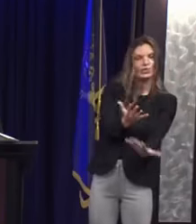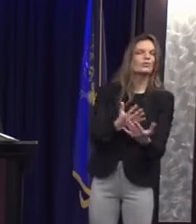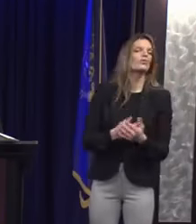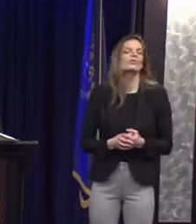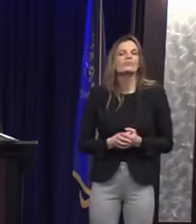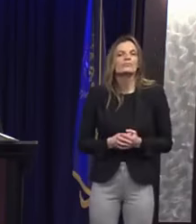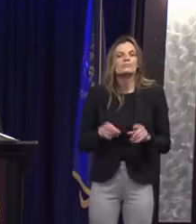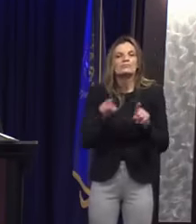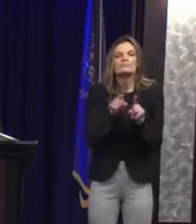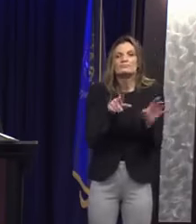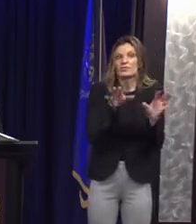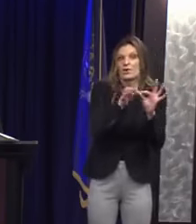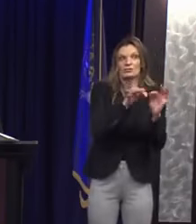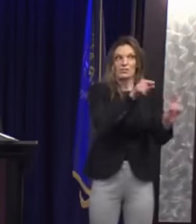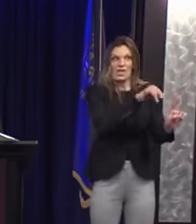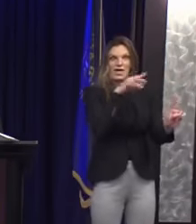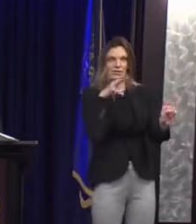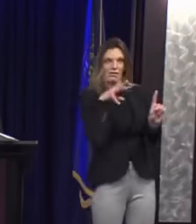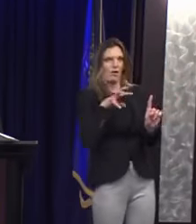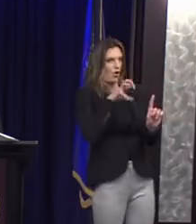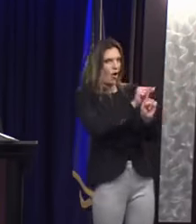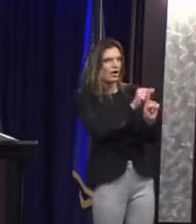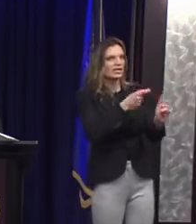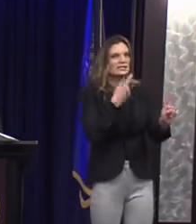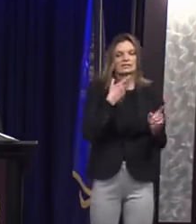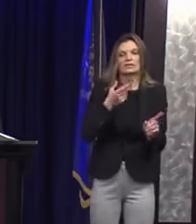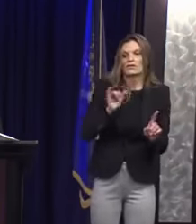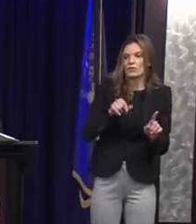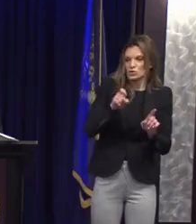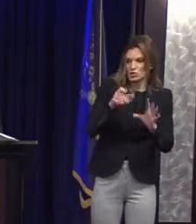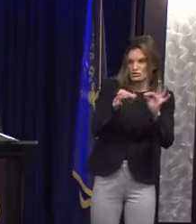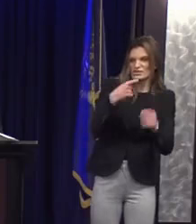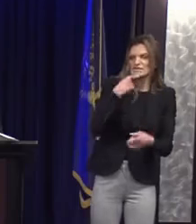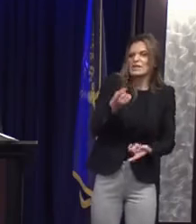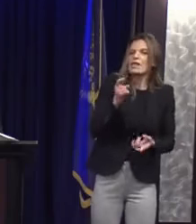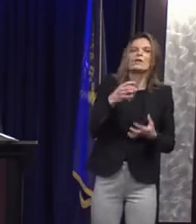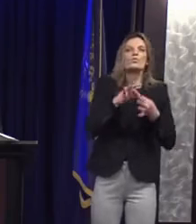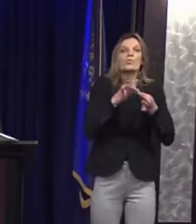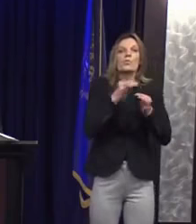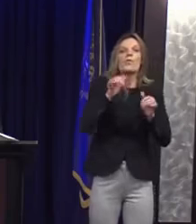circulators say, quote, I had no idea. I couldn't do that here, man.